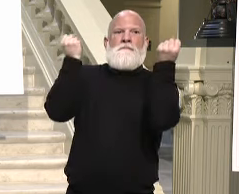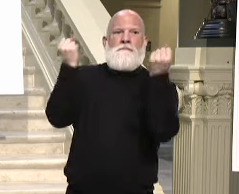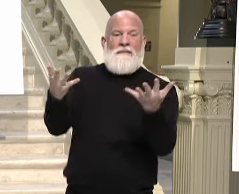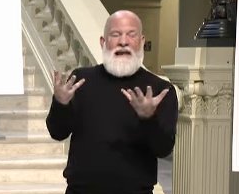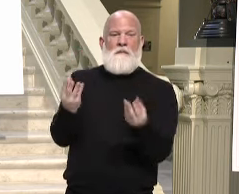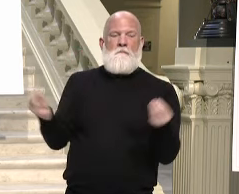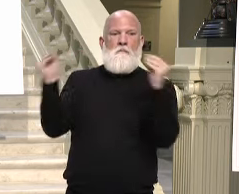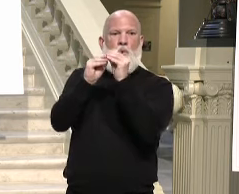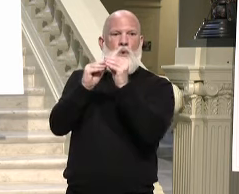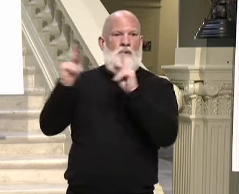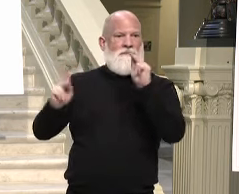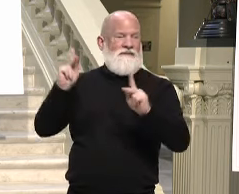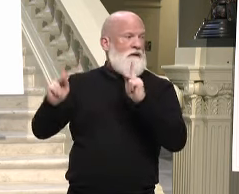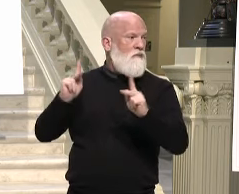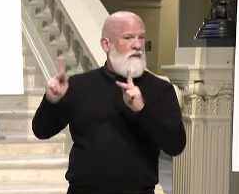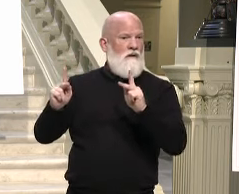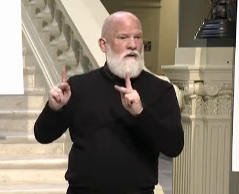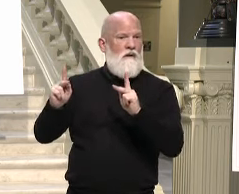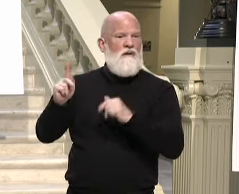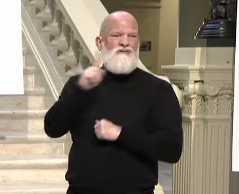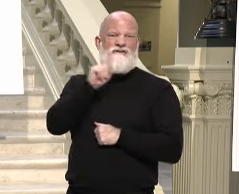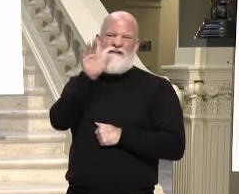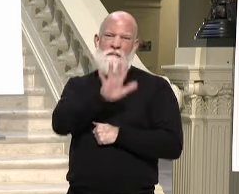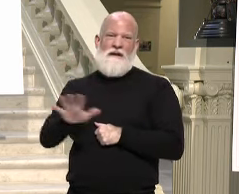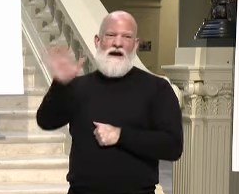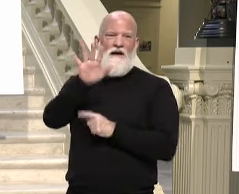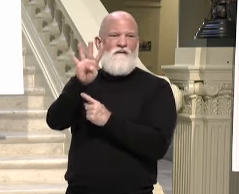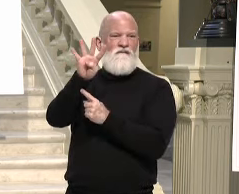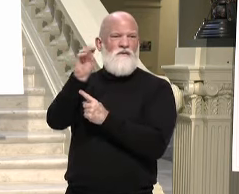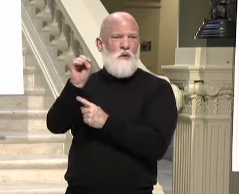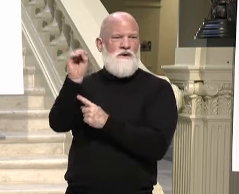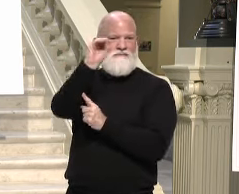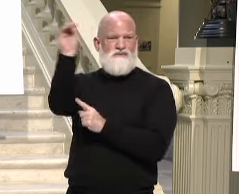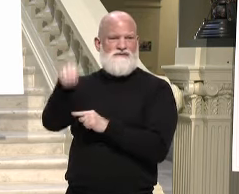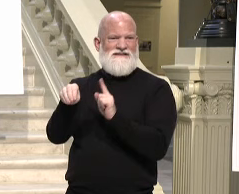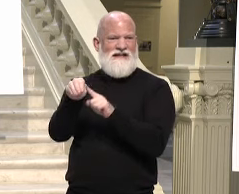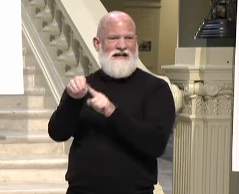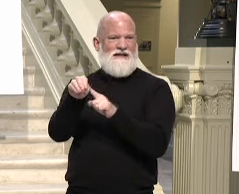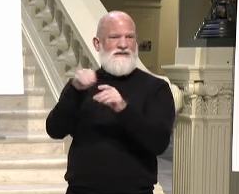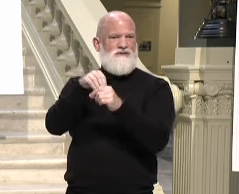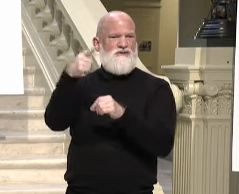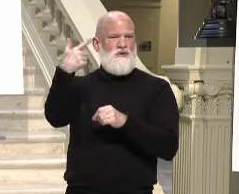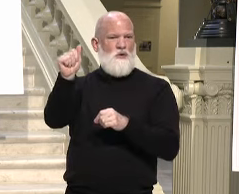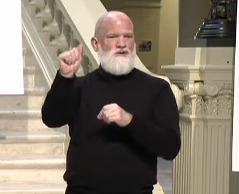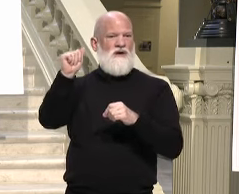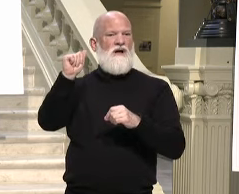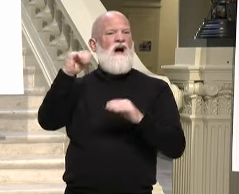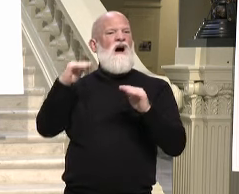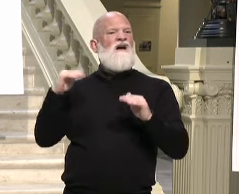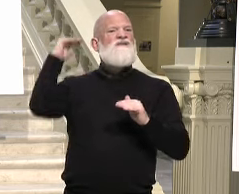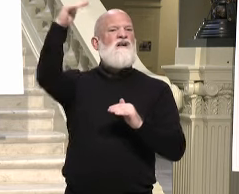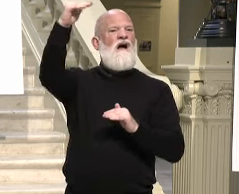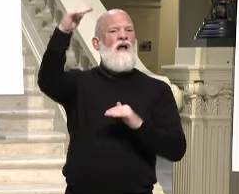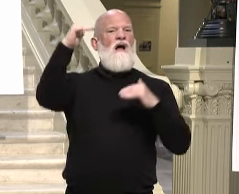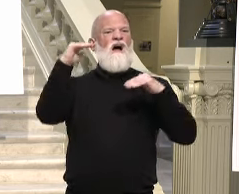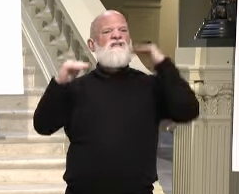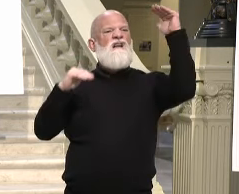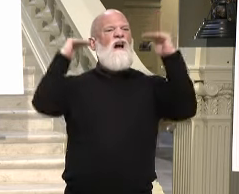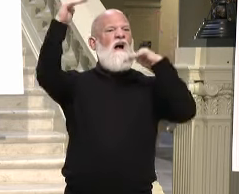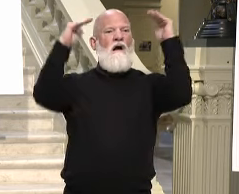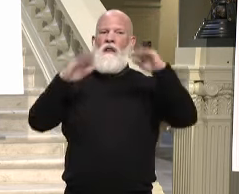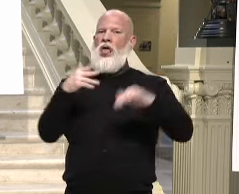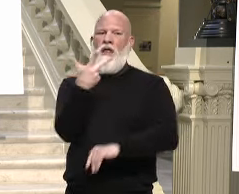So at least 40 percent of Georgia adults have now had at least one dose of this vaccine. What is your